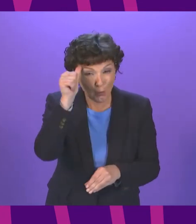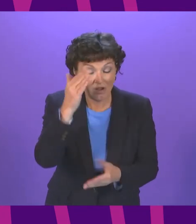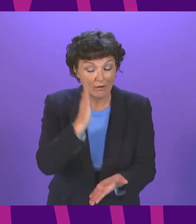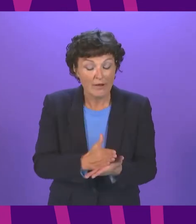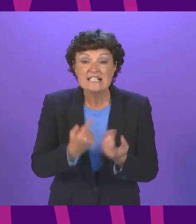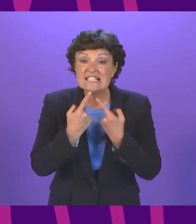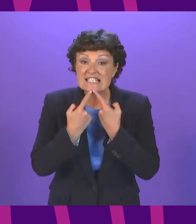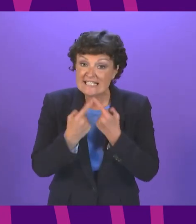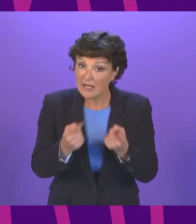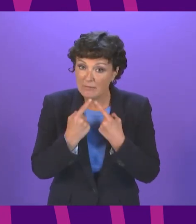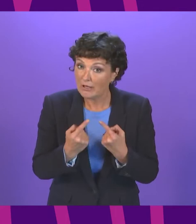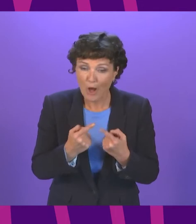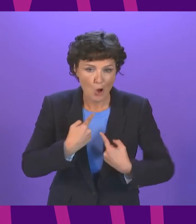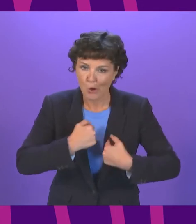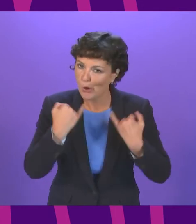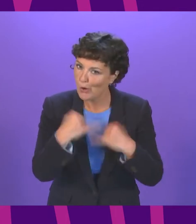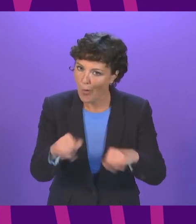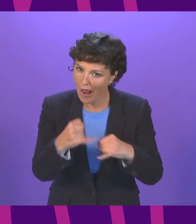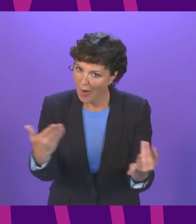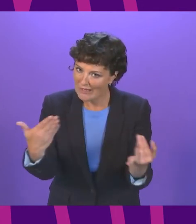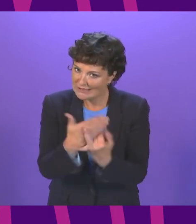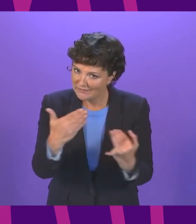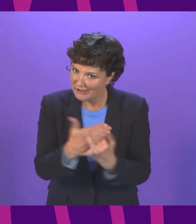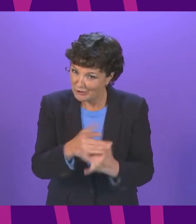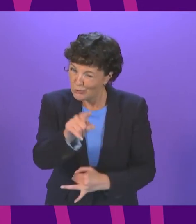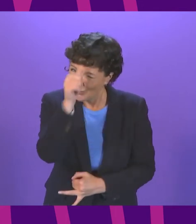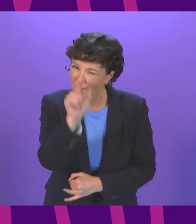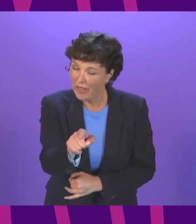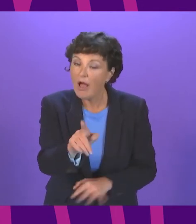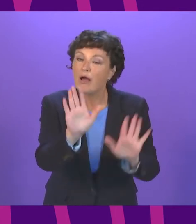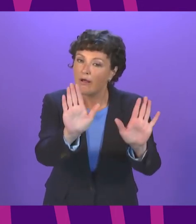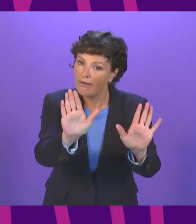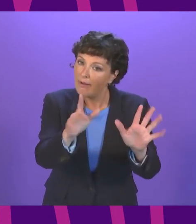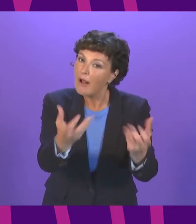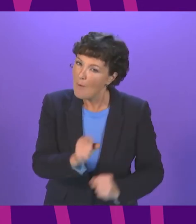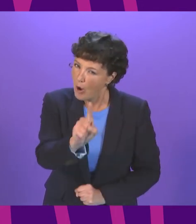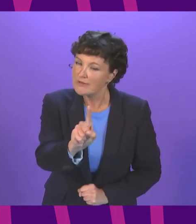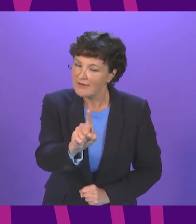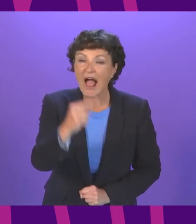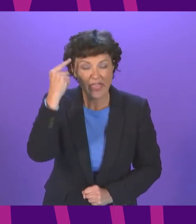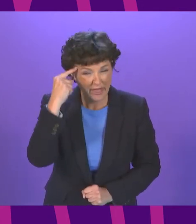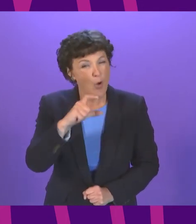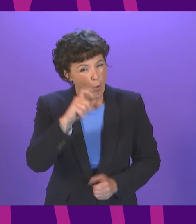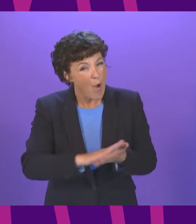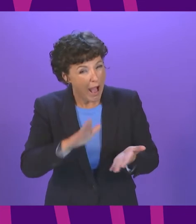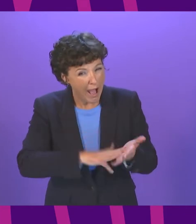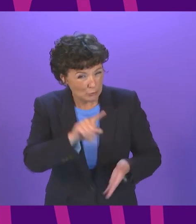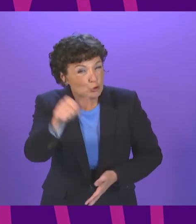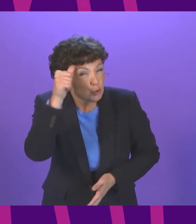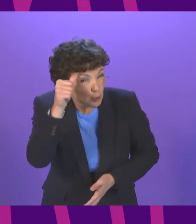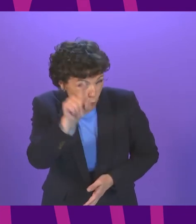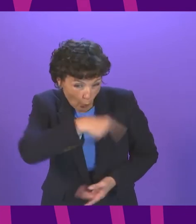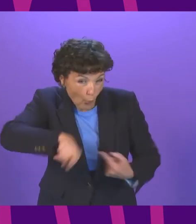with no interventions or interruptions accepted I think Mr. Cole-Hamilton will be aware that's what the Bureau